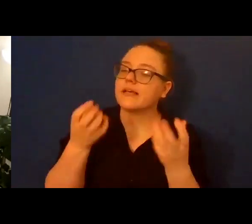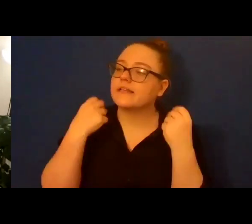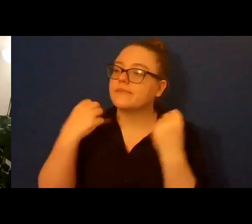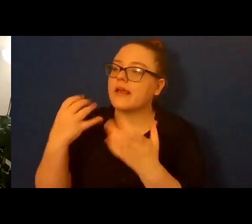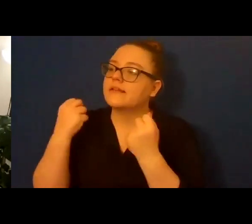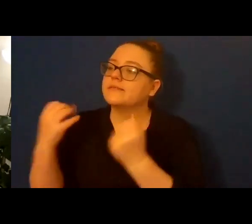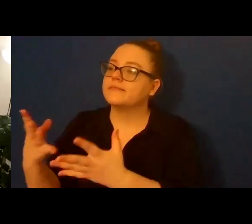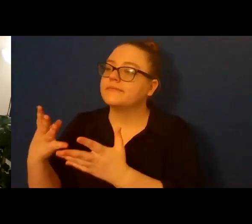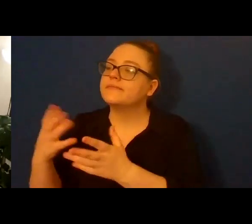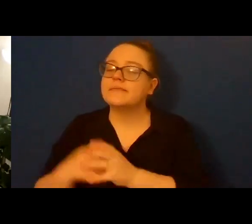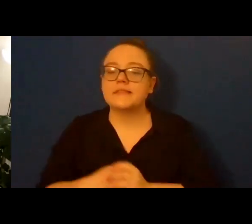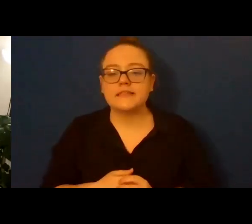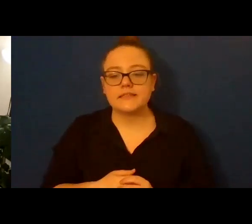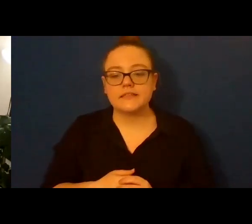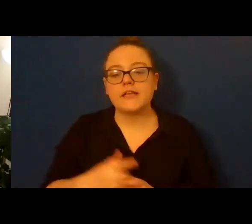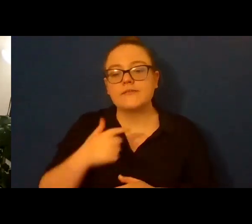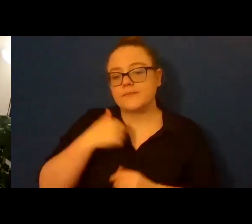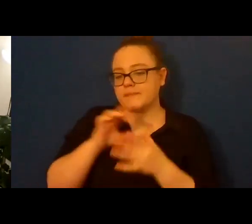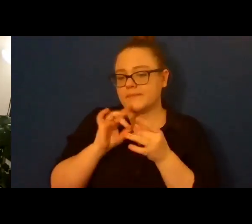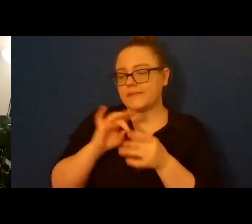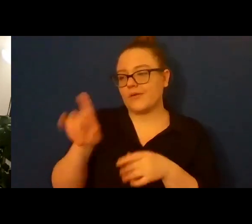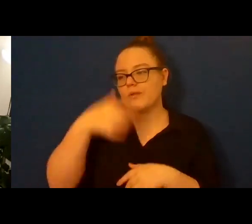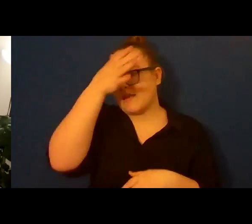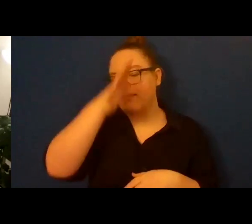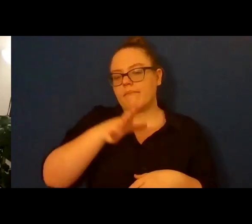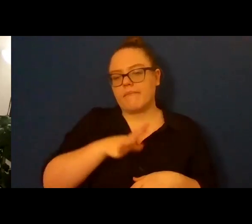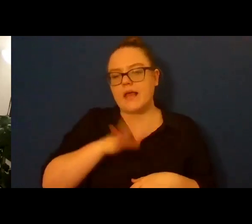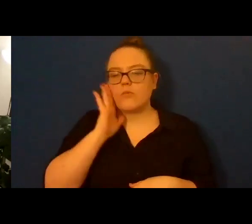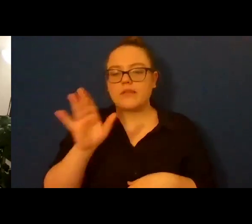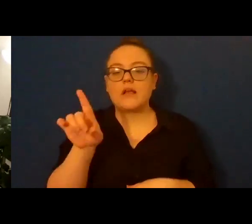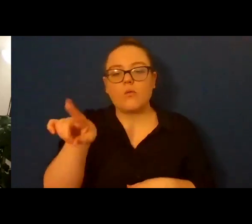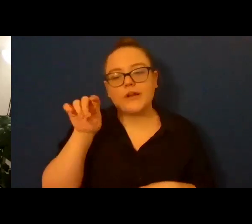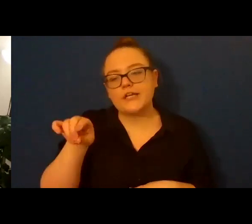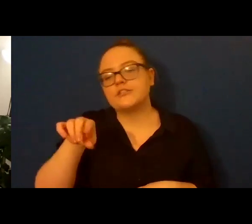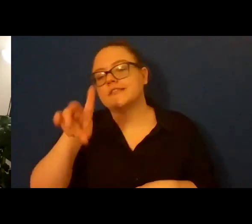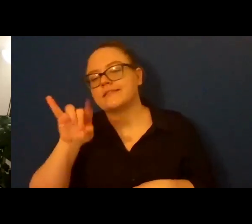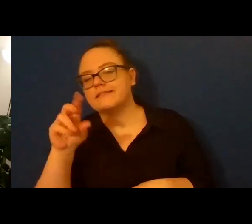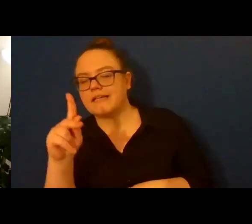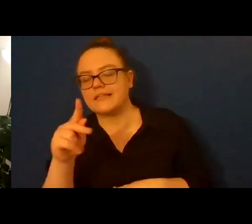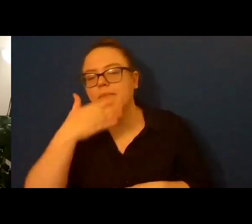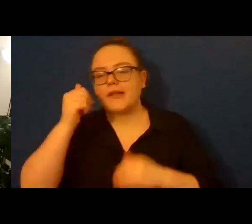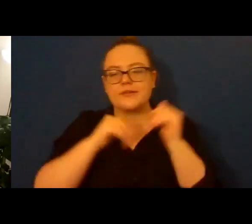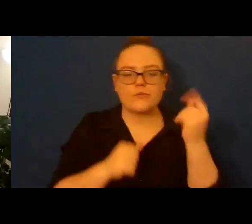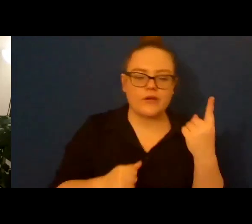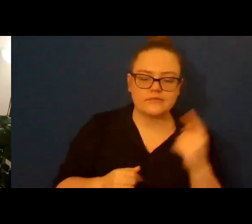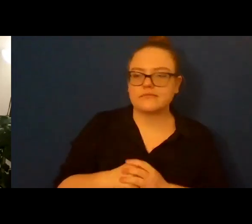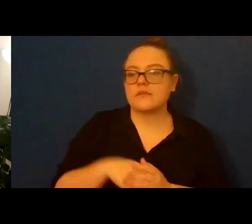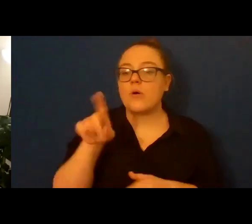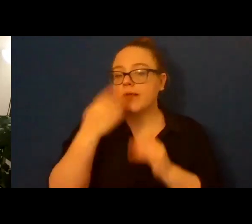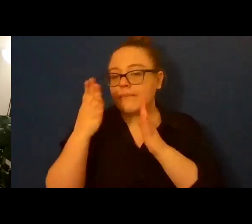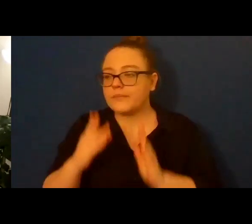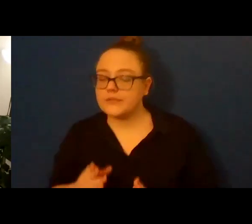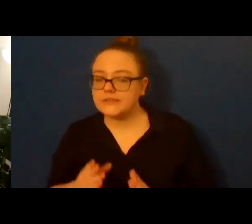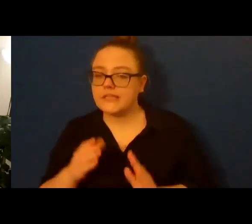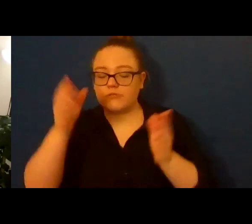to which I say only a man would think 100 dicks are better than one. Only a person who doesn't know that thy